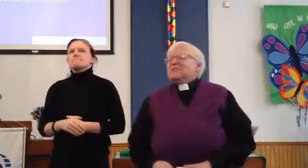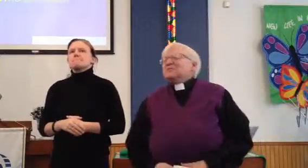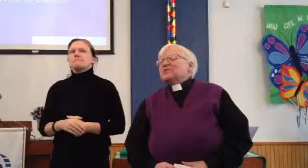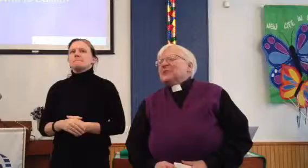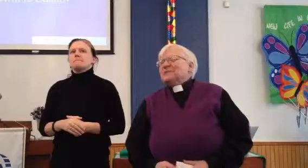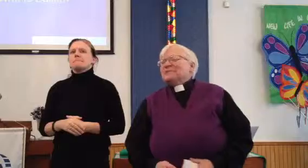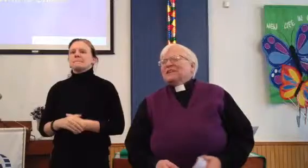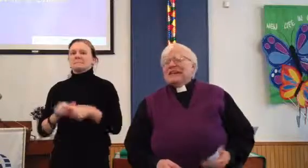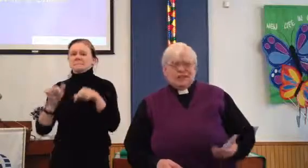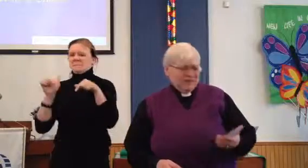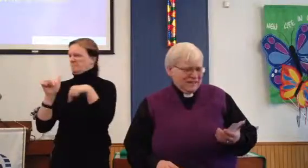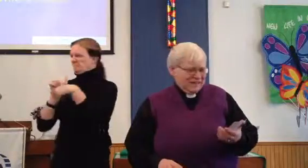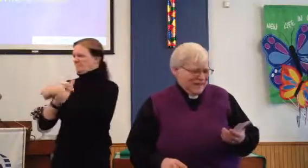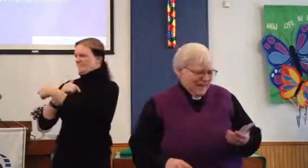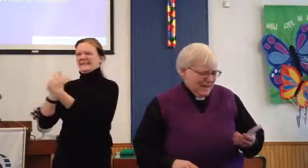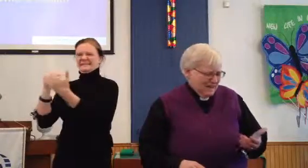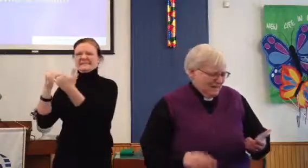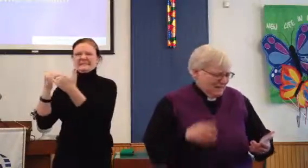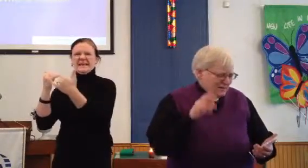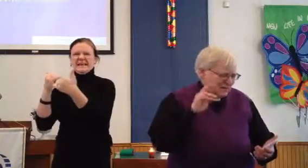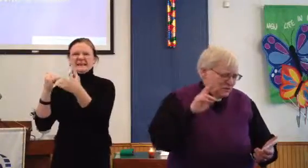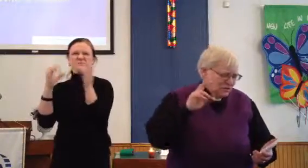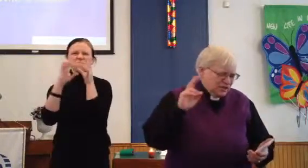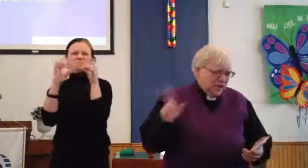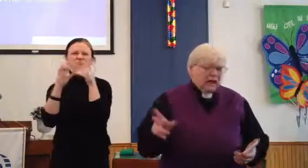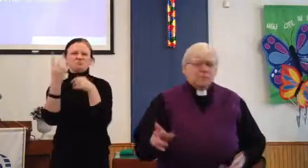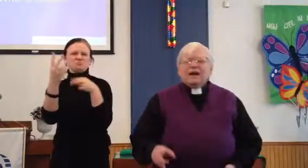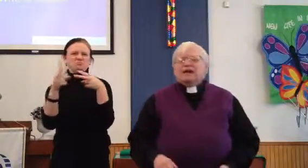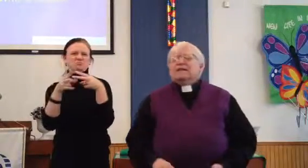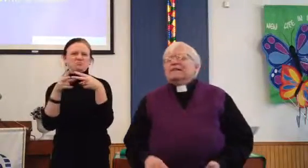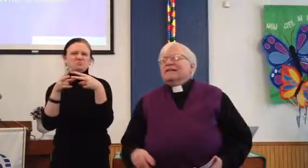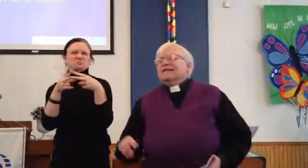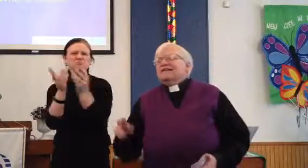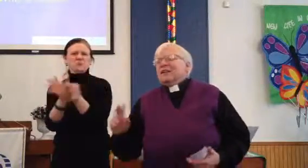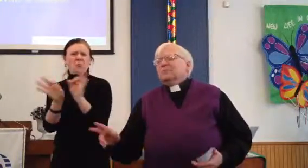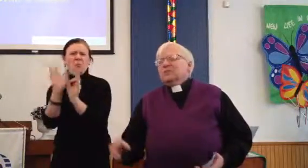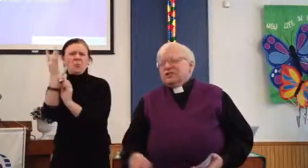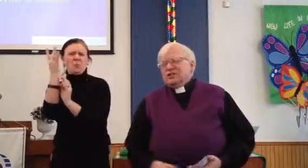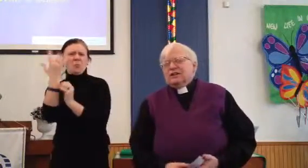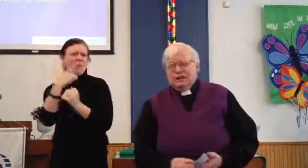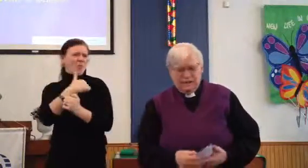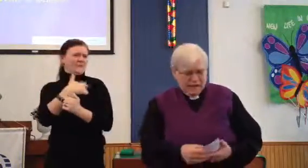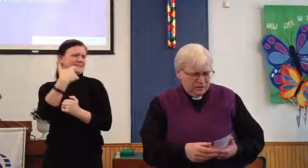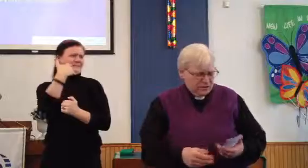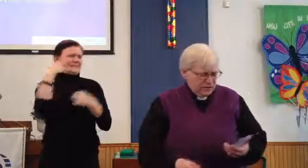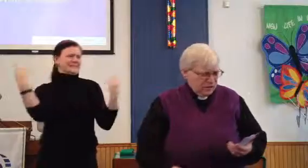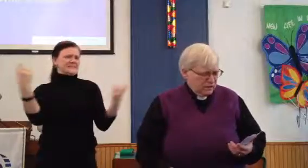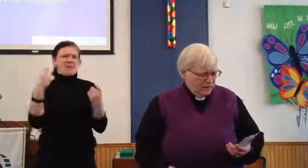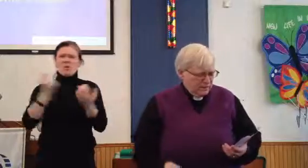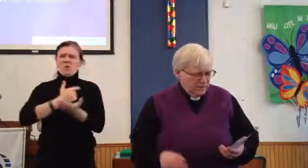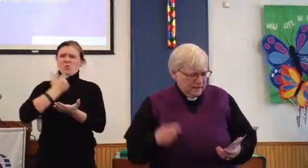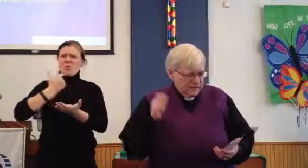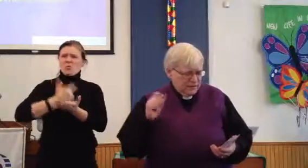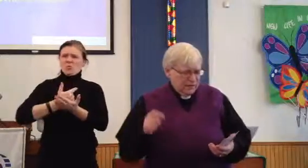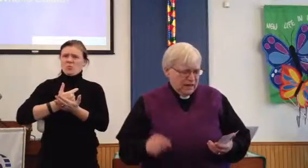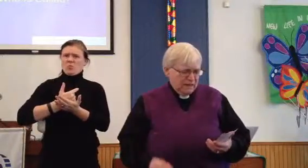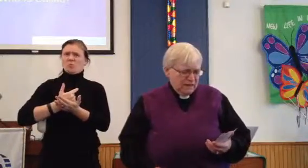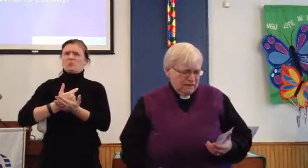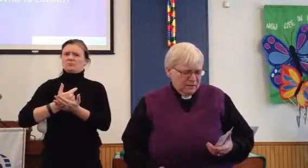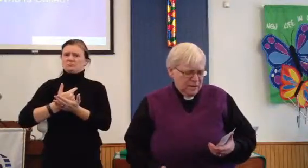scriptures come up in the lectionary today. Since we're celebrating the completion of another session of creating a life that